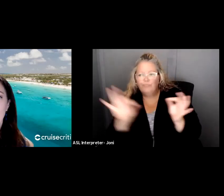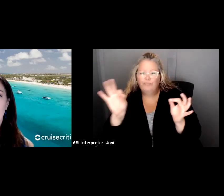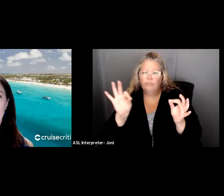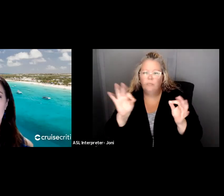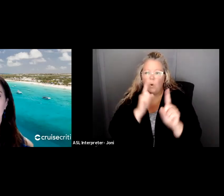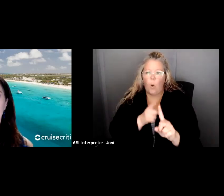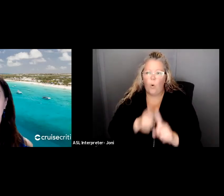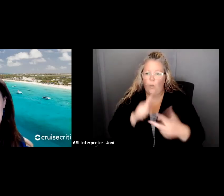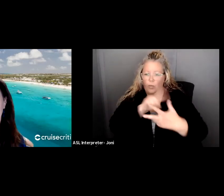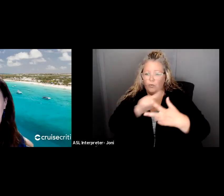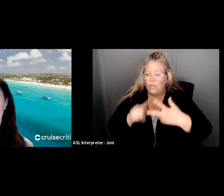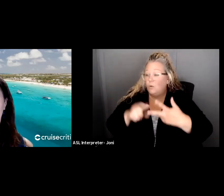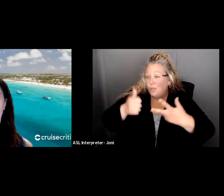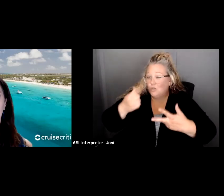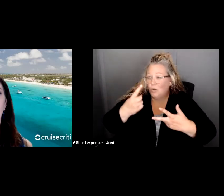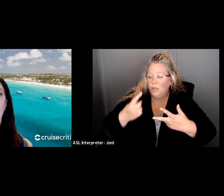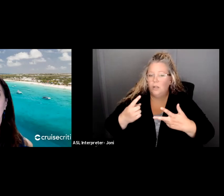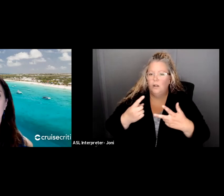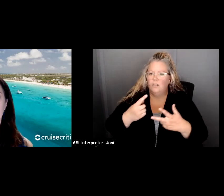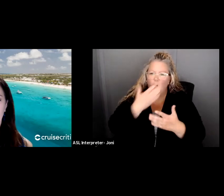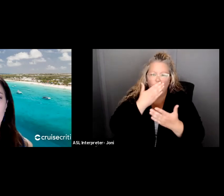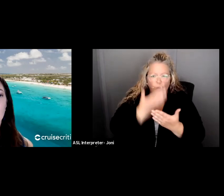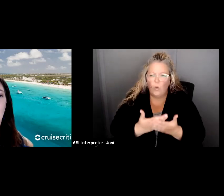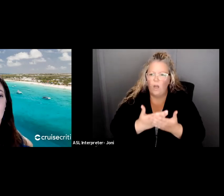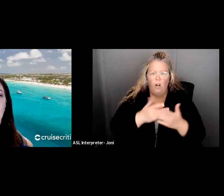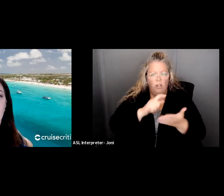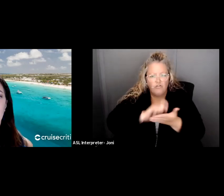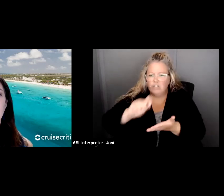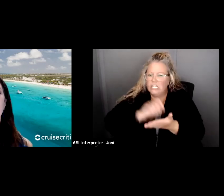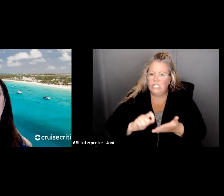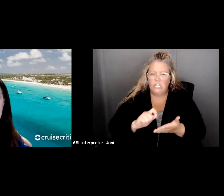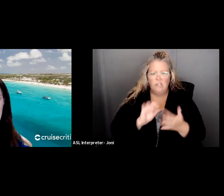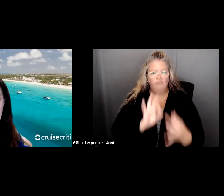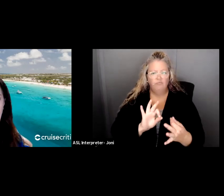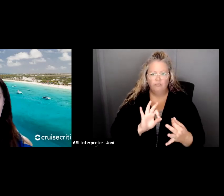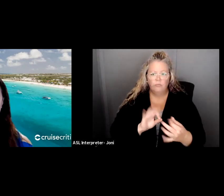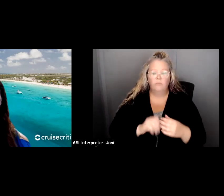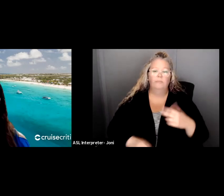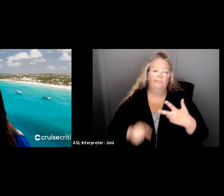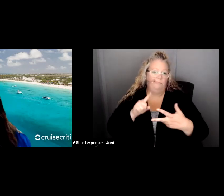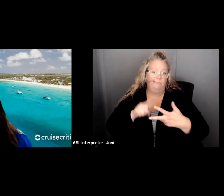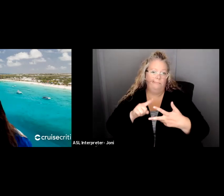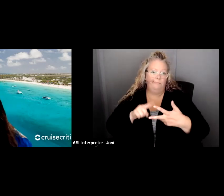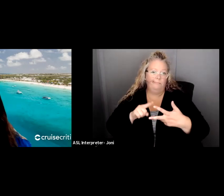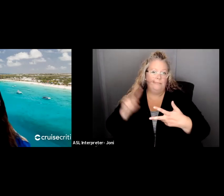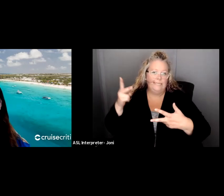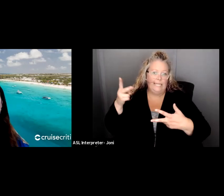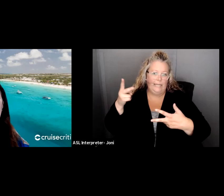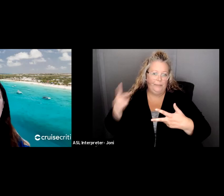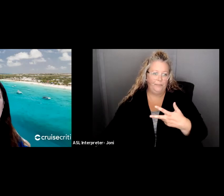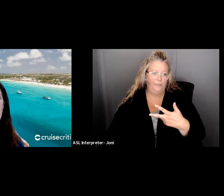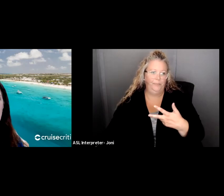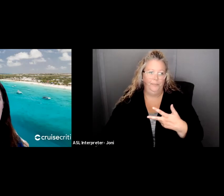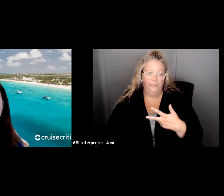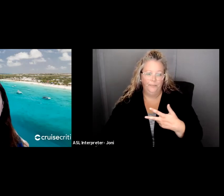of these three, the one that was really a well-written goal, the others are not is number two. What you're doing